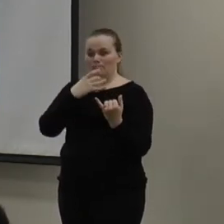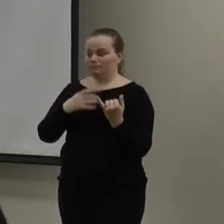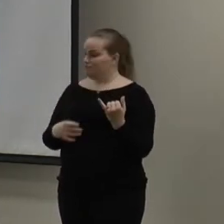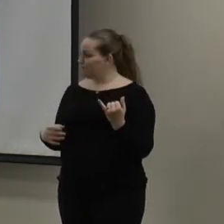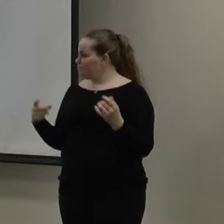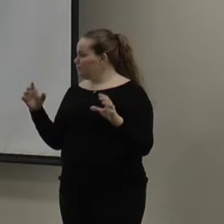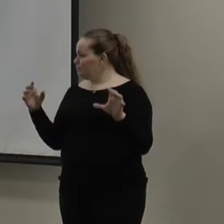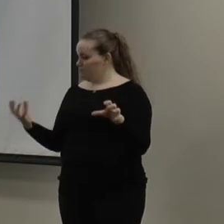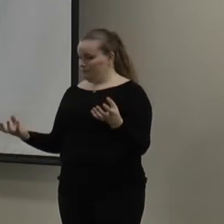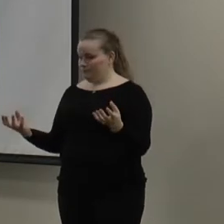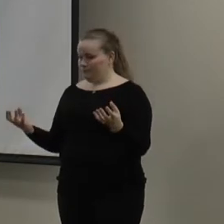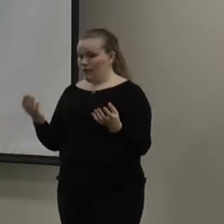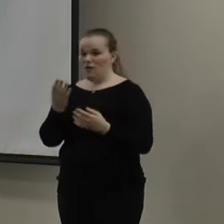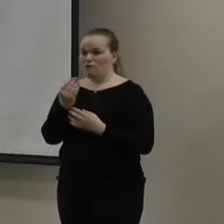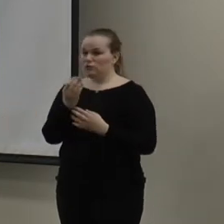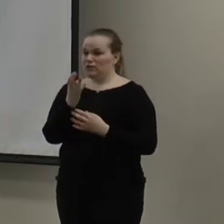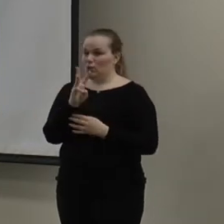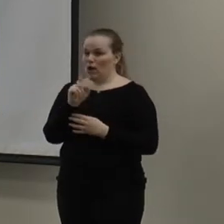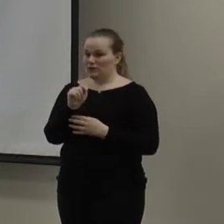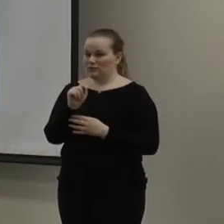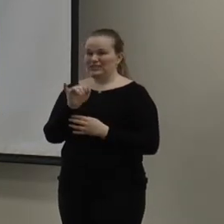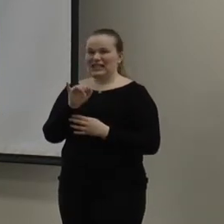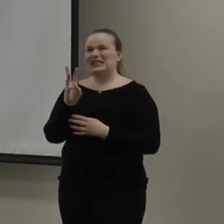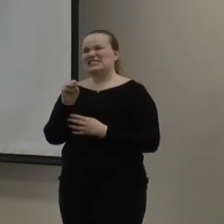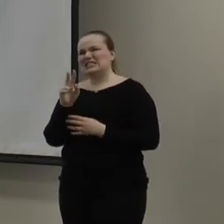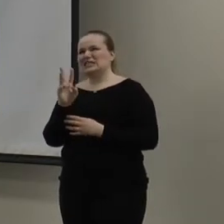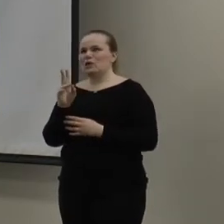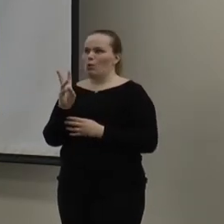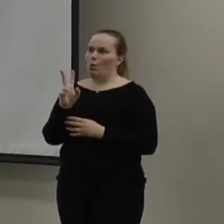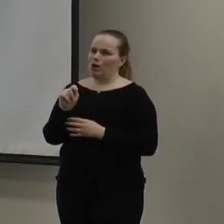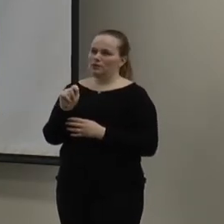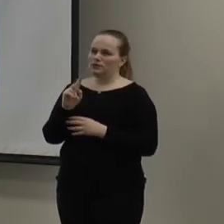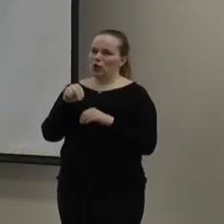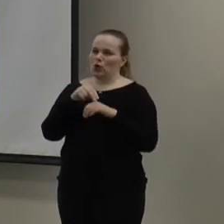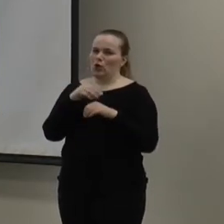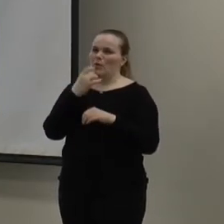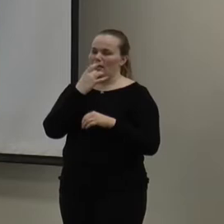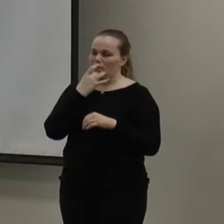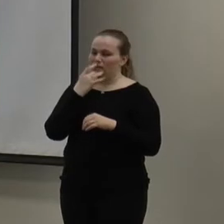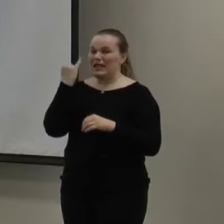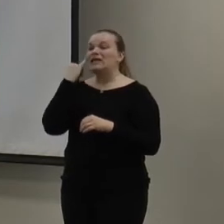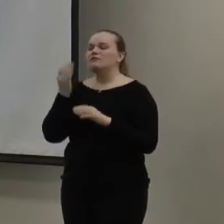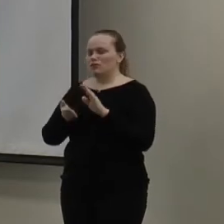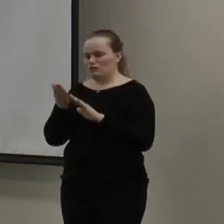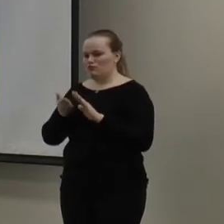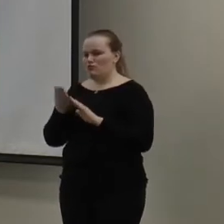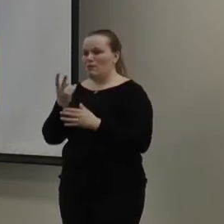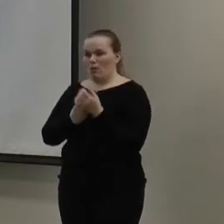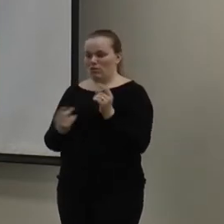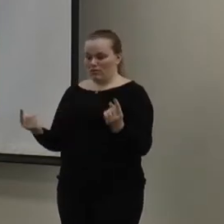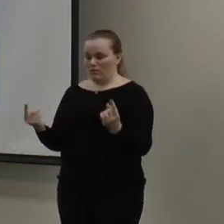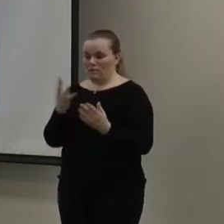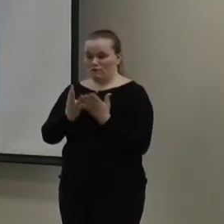over there, the 14 watt one, which is equal to a 60 watt incandescent light bulb. If you were to both of those for four hours